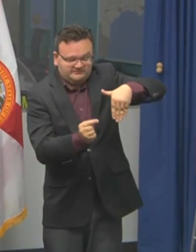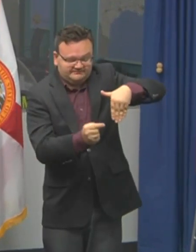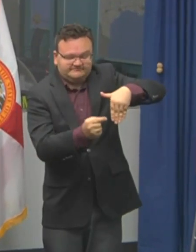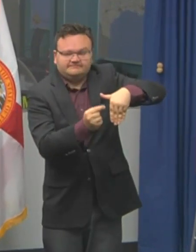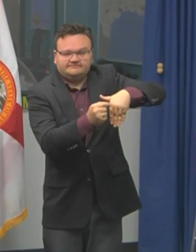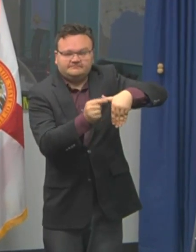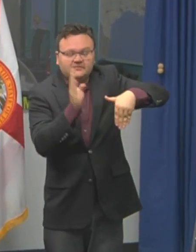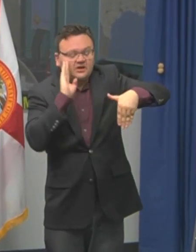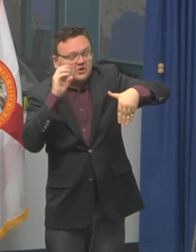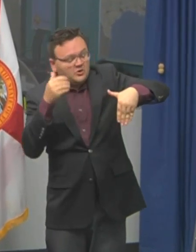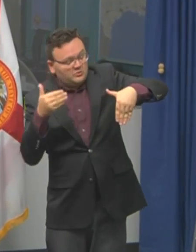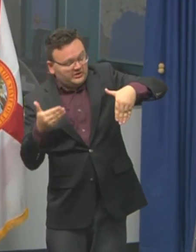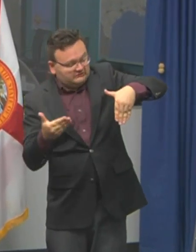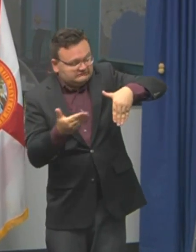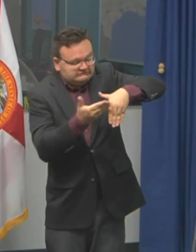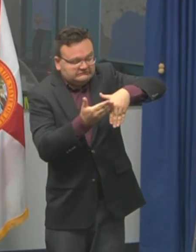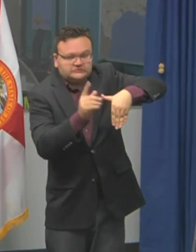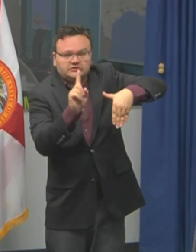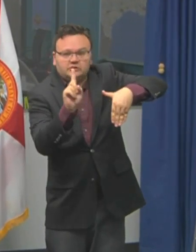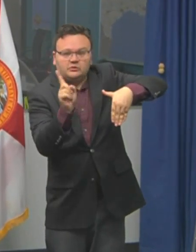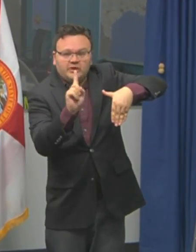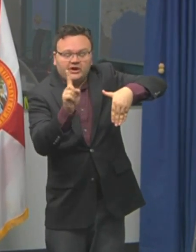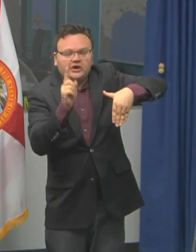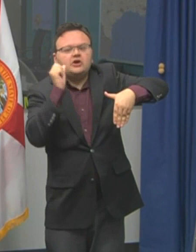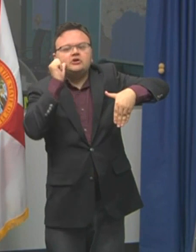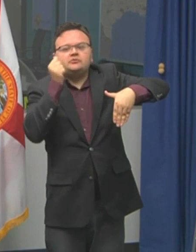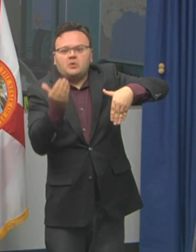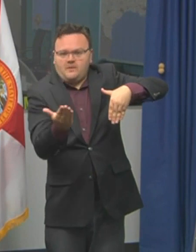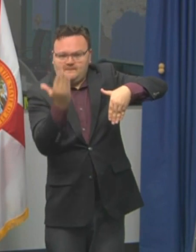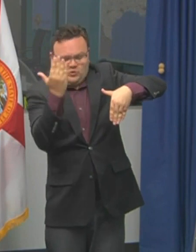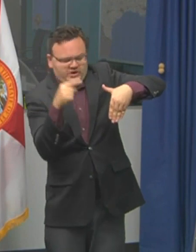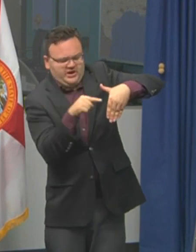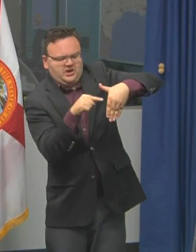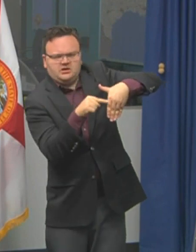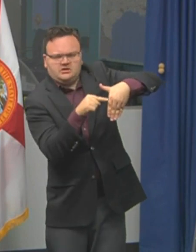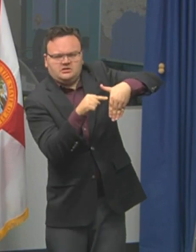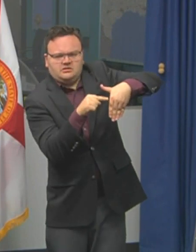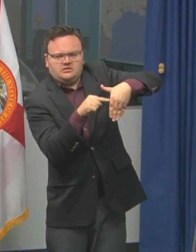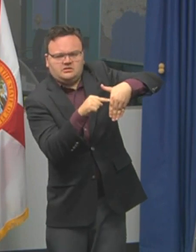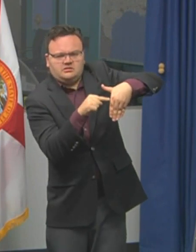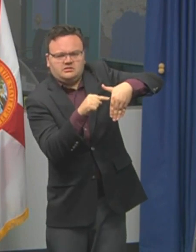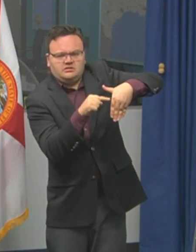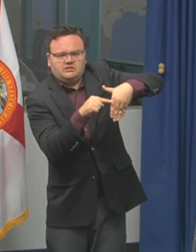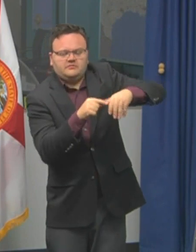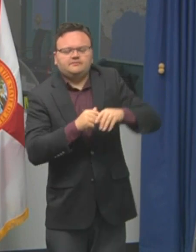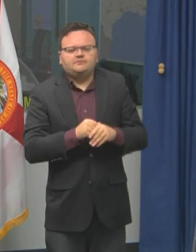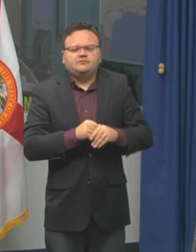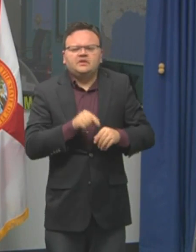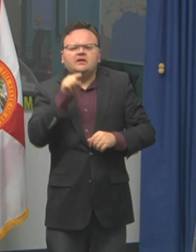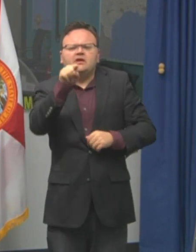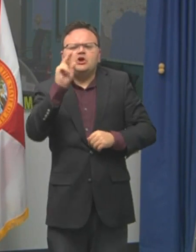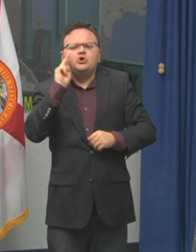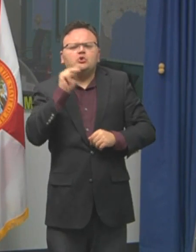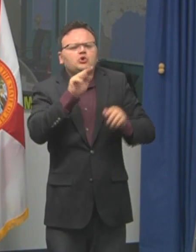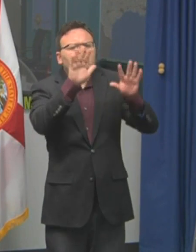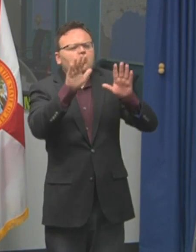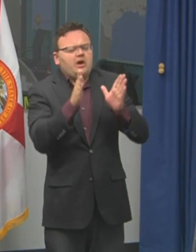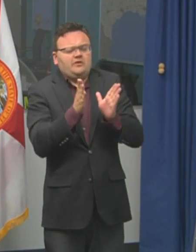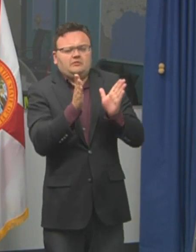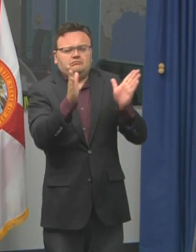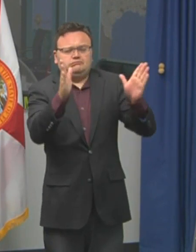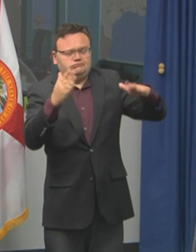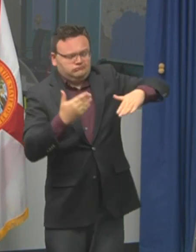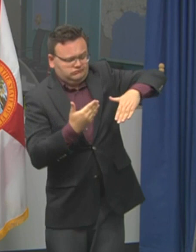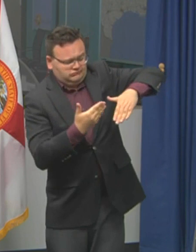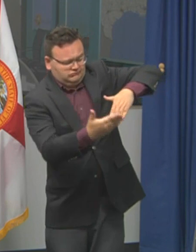landfall along Florida west coast tomorrow morning. It's important that Floridians don't focus on the cone impacts are expected